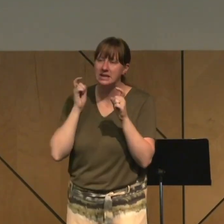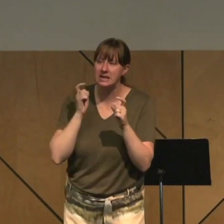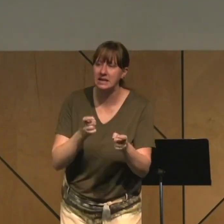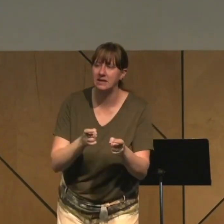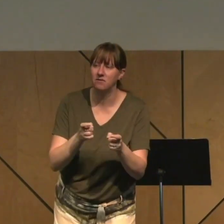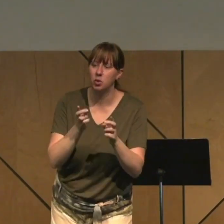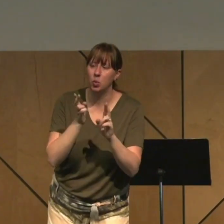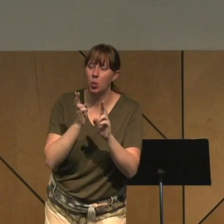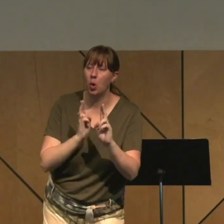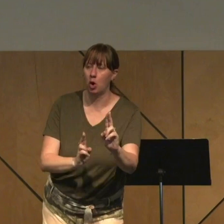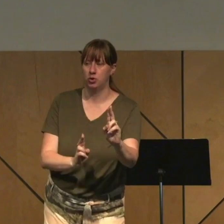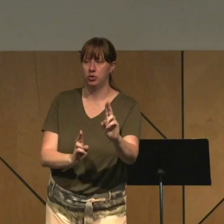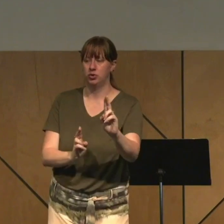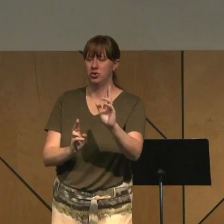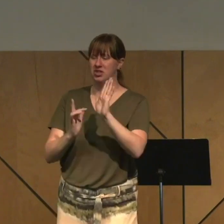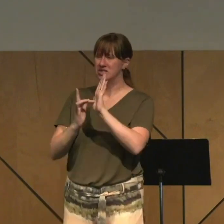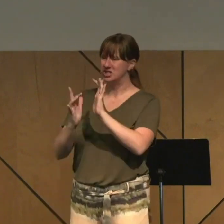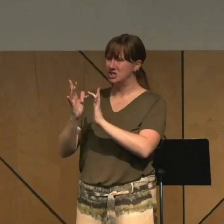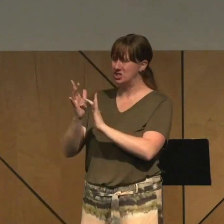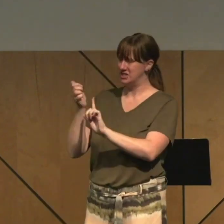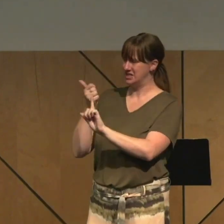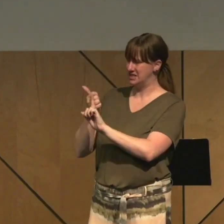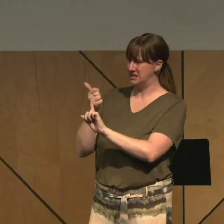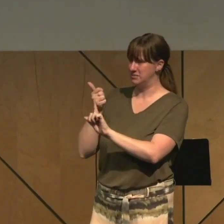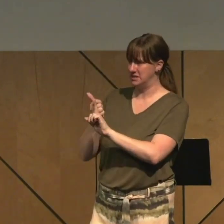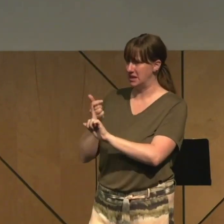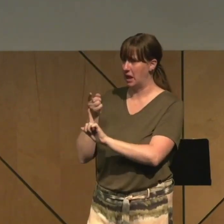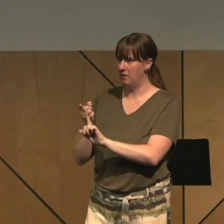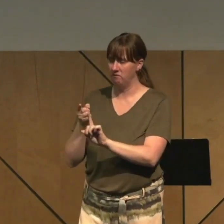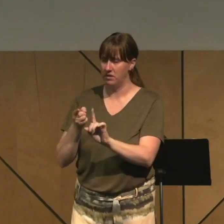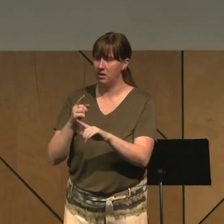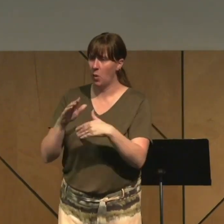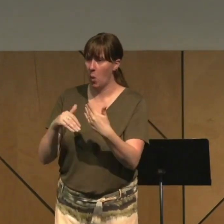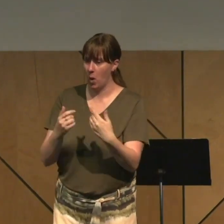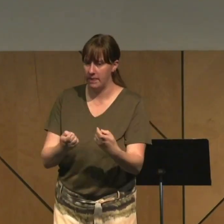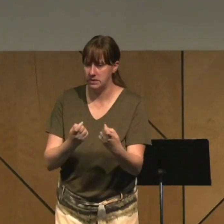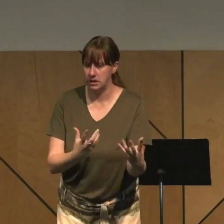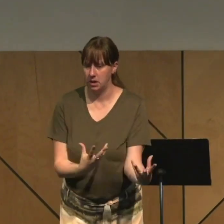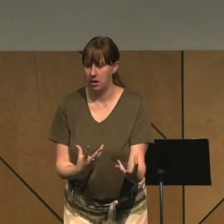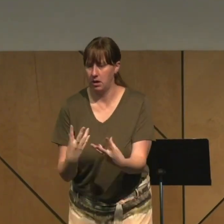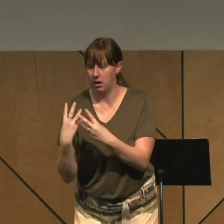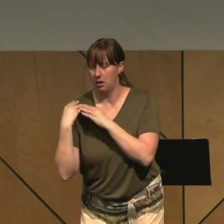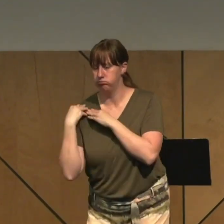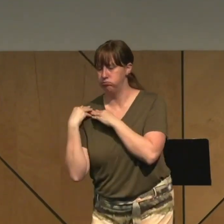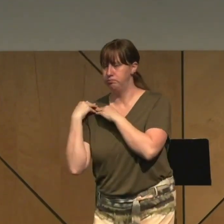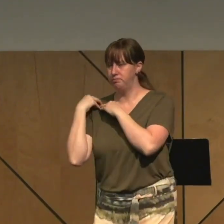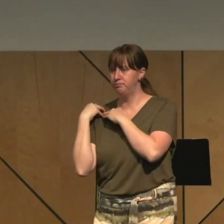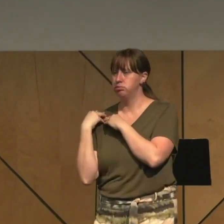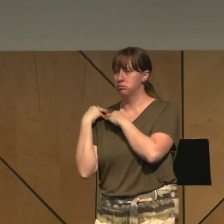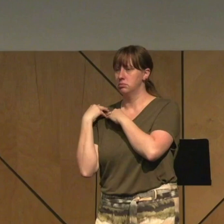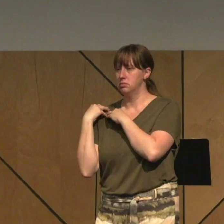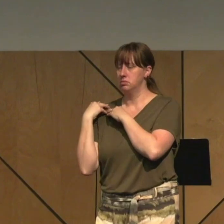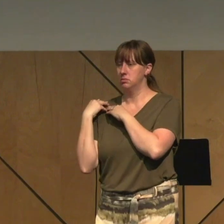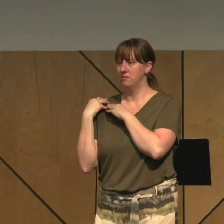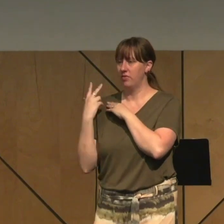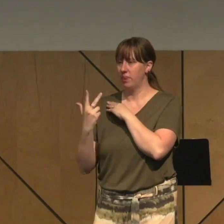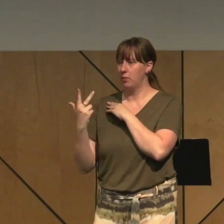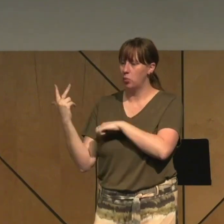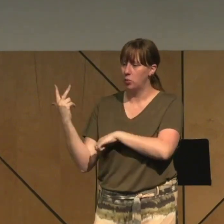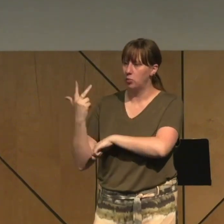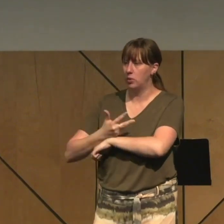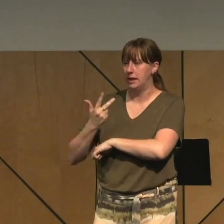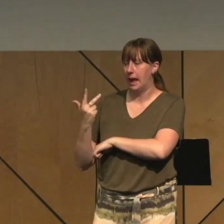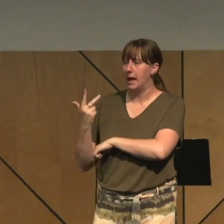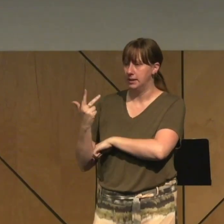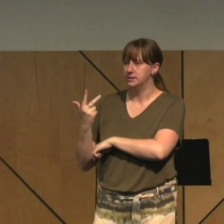Jesus spent three days in that costly grave so that he could rise again and give you life